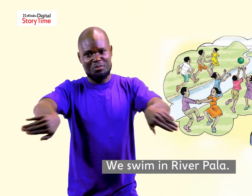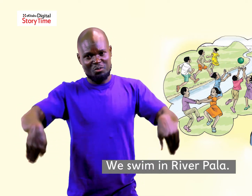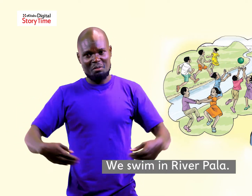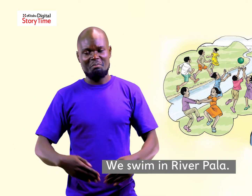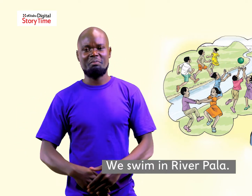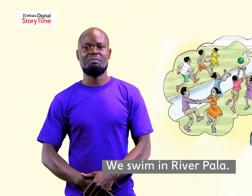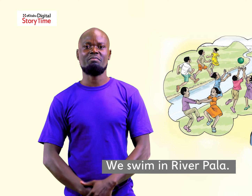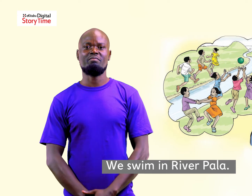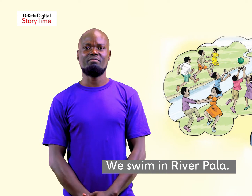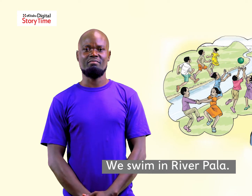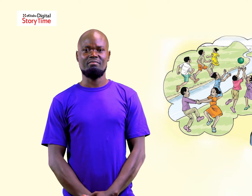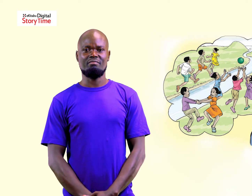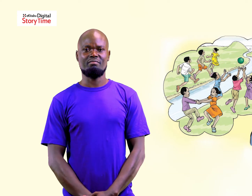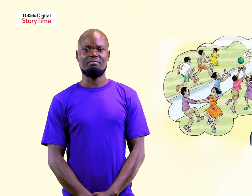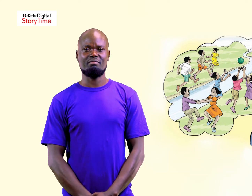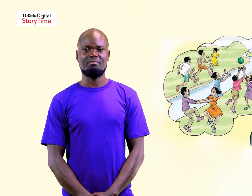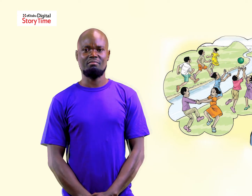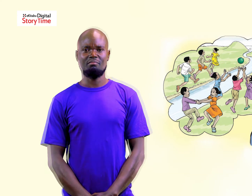parlor